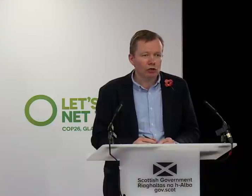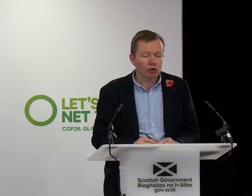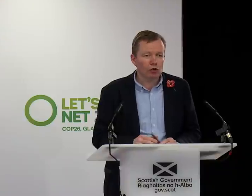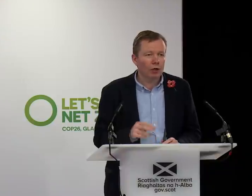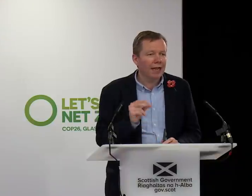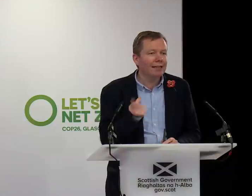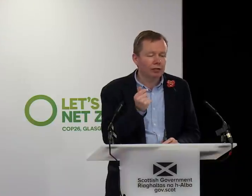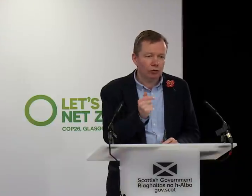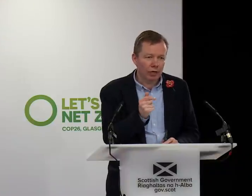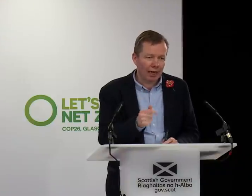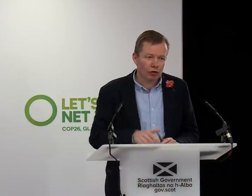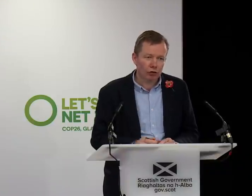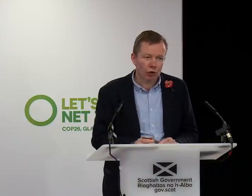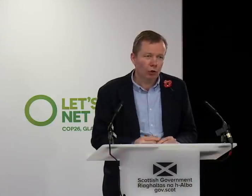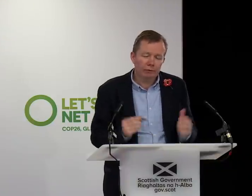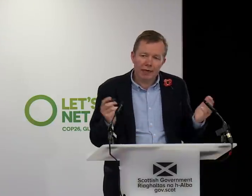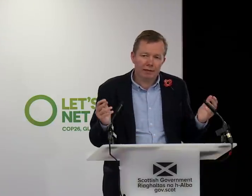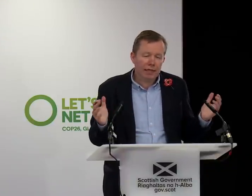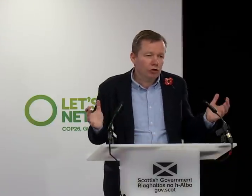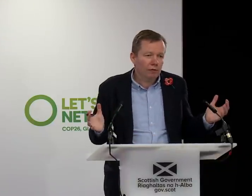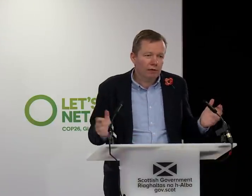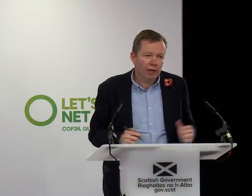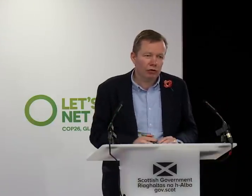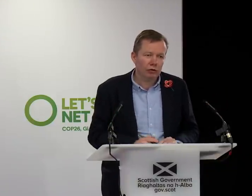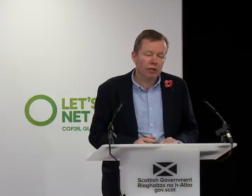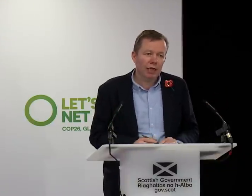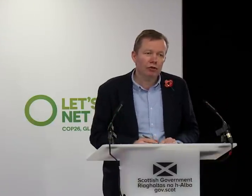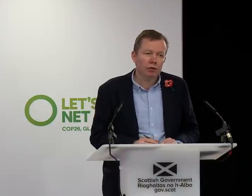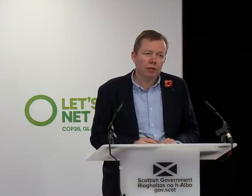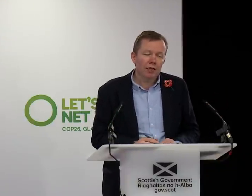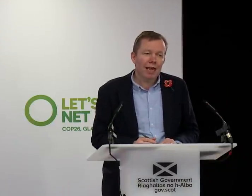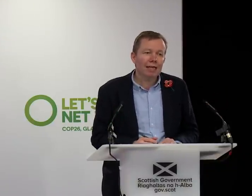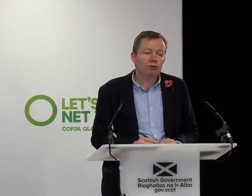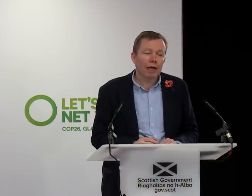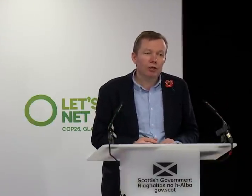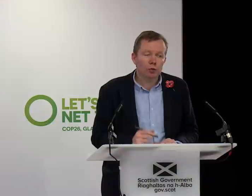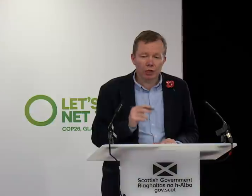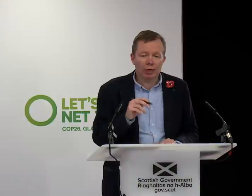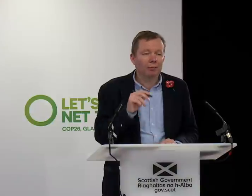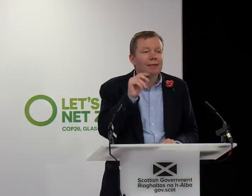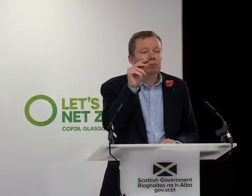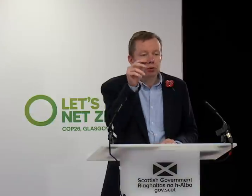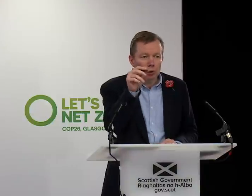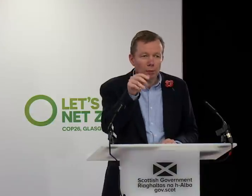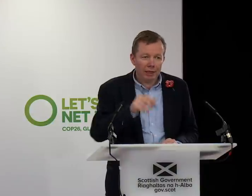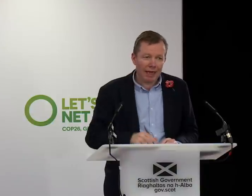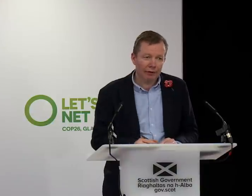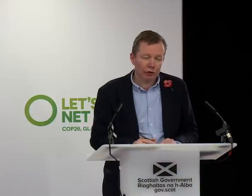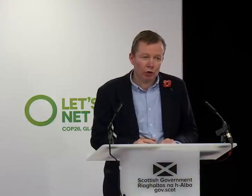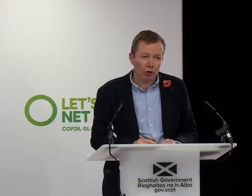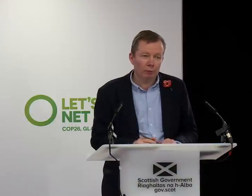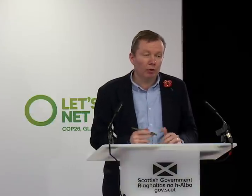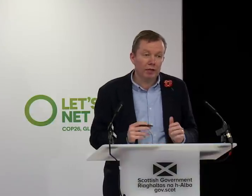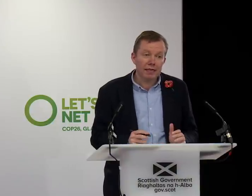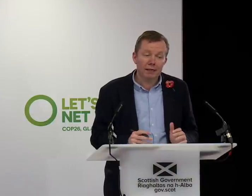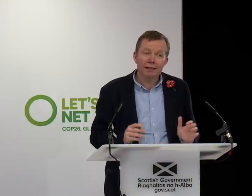It doesn't show an instant reaction to COP. That's the nature of the infectious agent. Any rise would come probably after